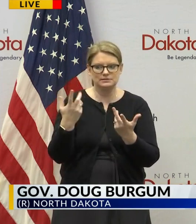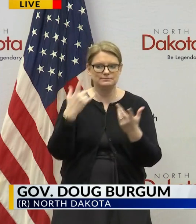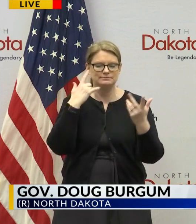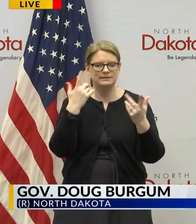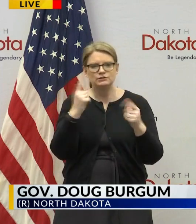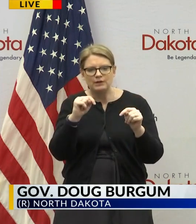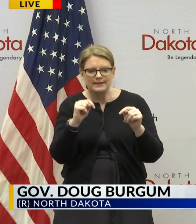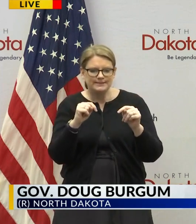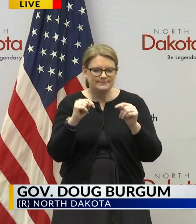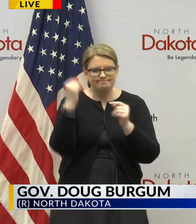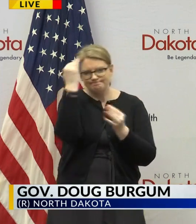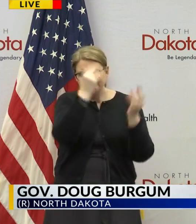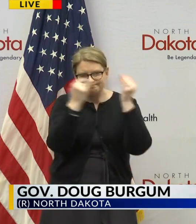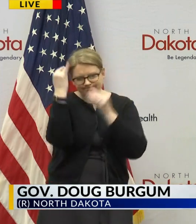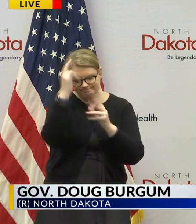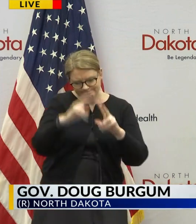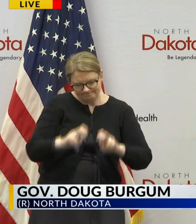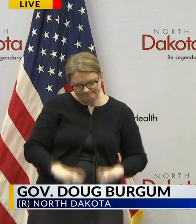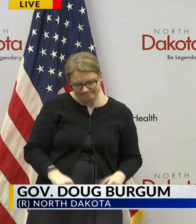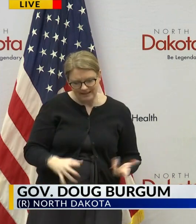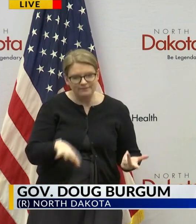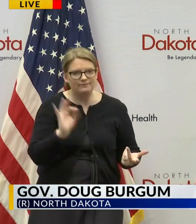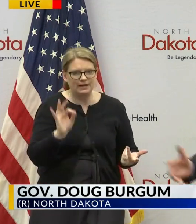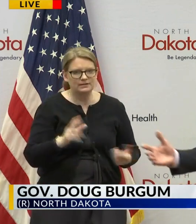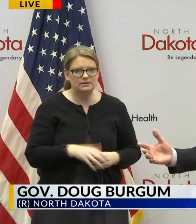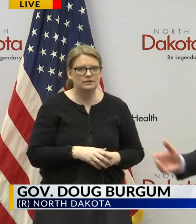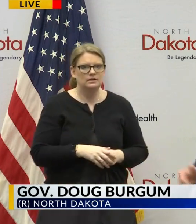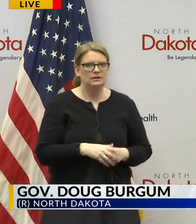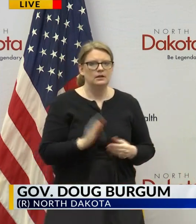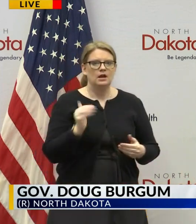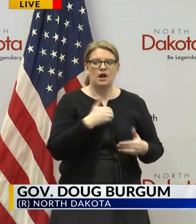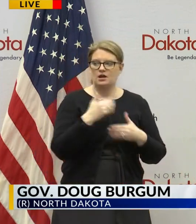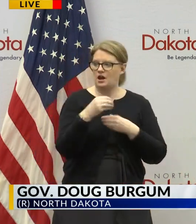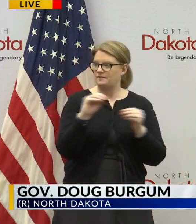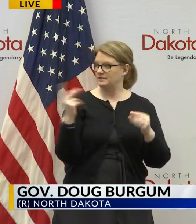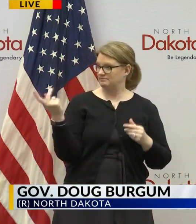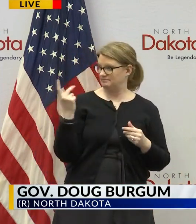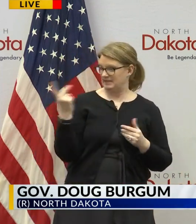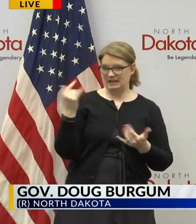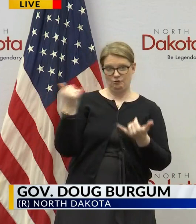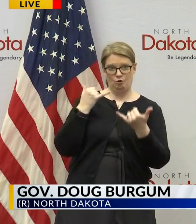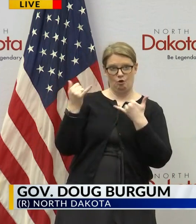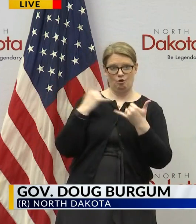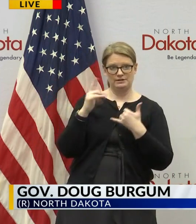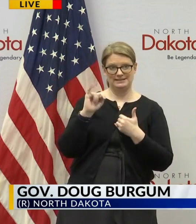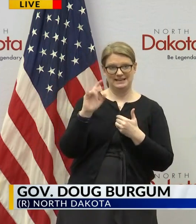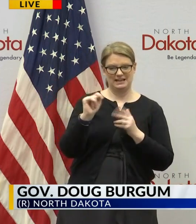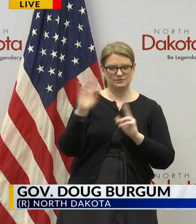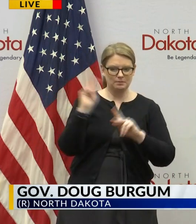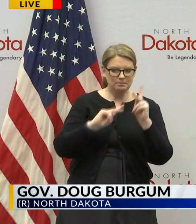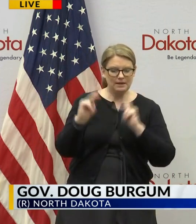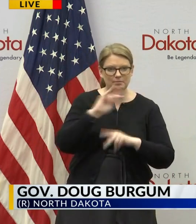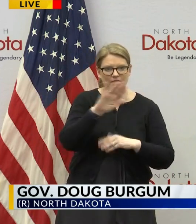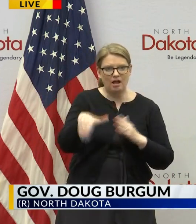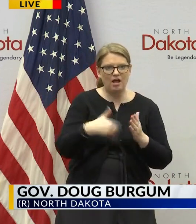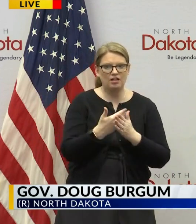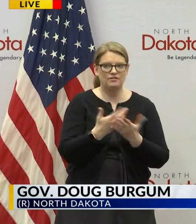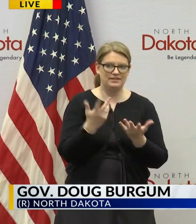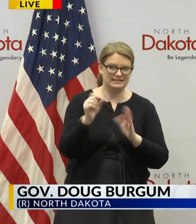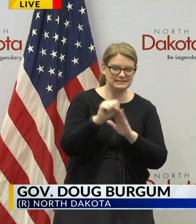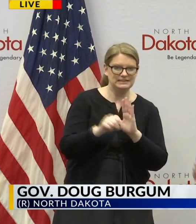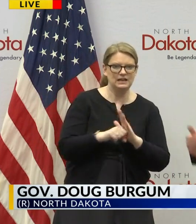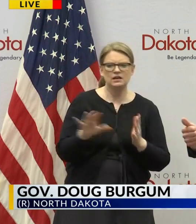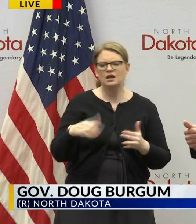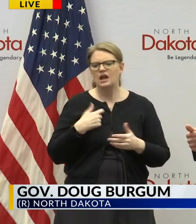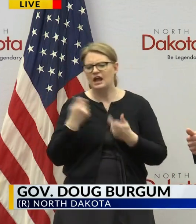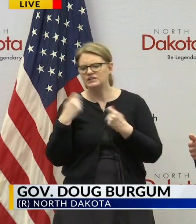that some of the best ideas that we're getting we know our office Brent and I personally getting calls and texts from citizens and saying hey what about this I